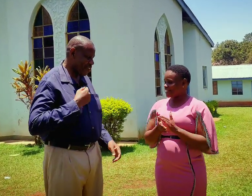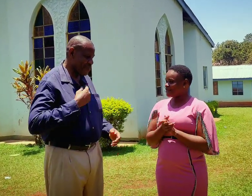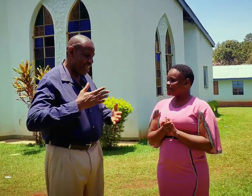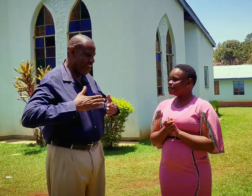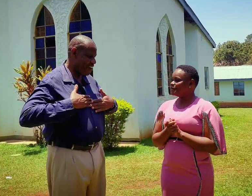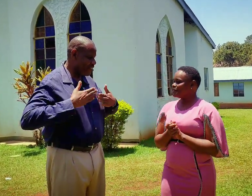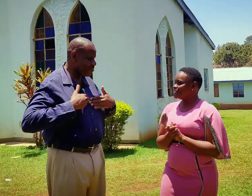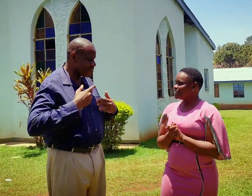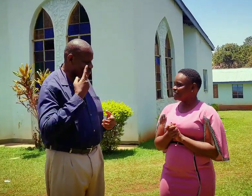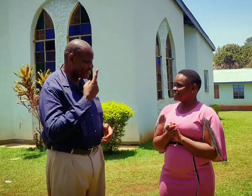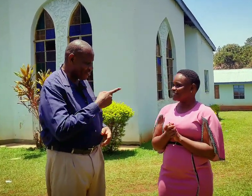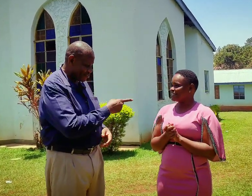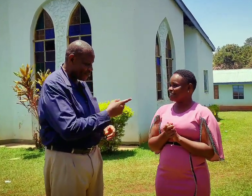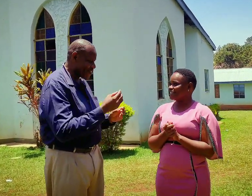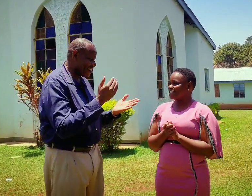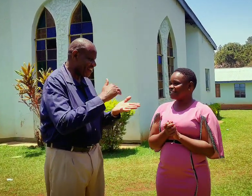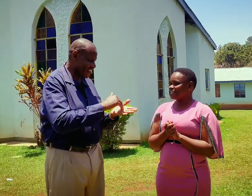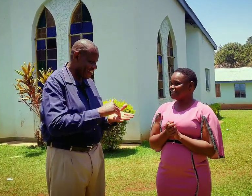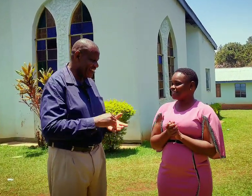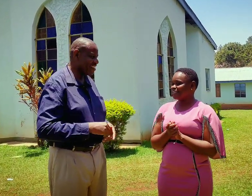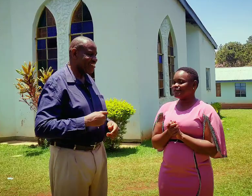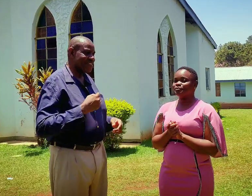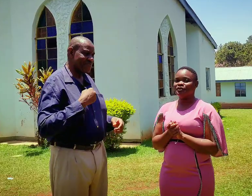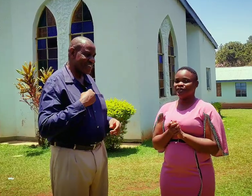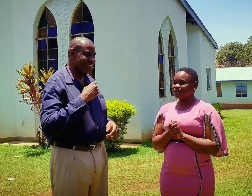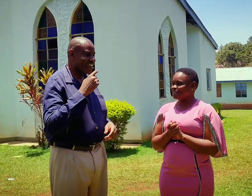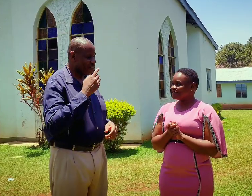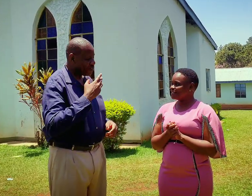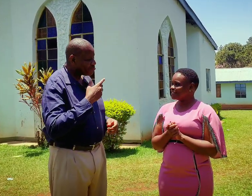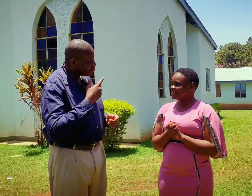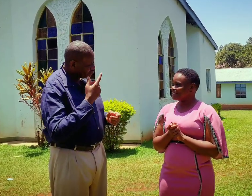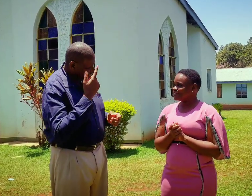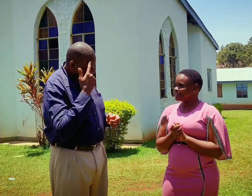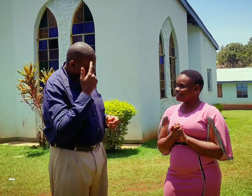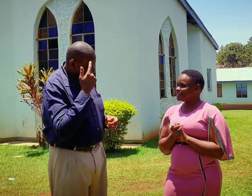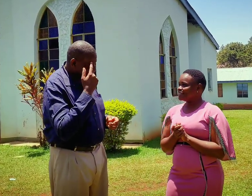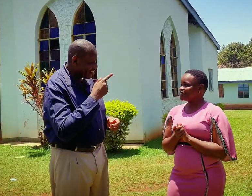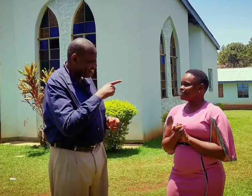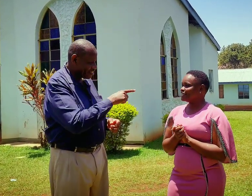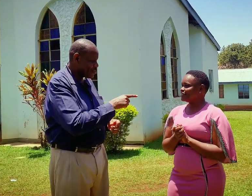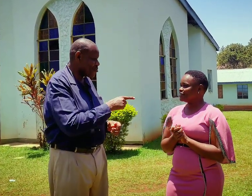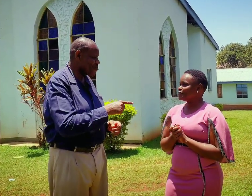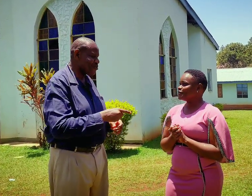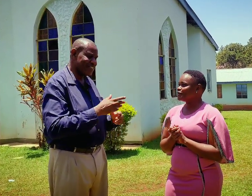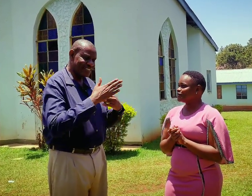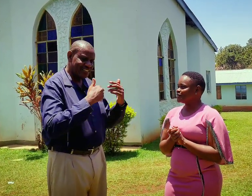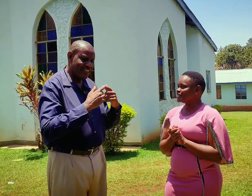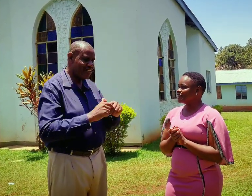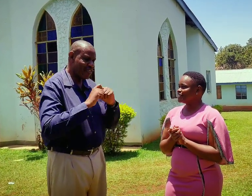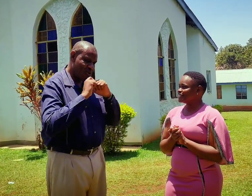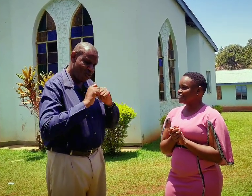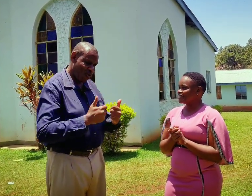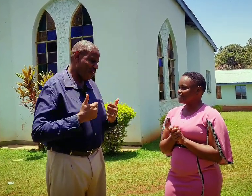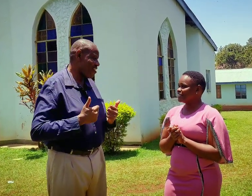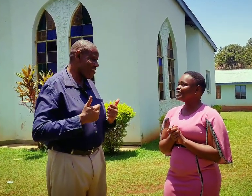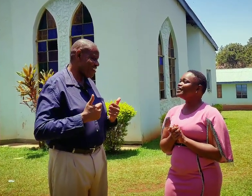yes, I'm happy to see you again, I think you sign well,